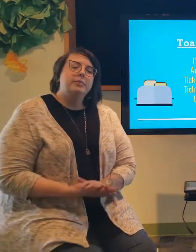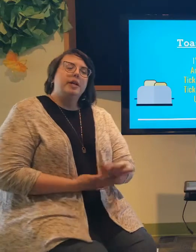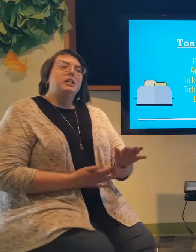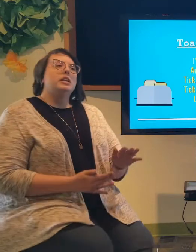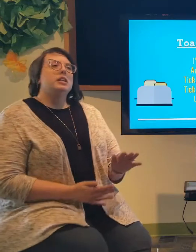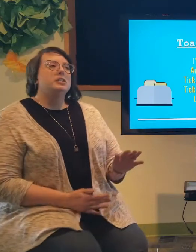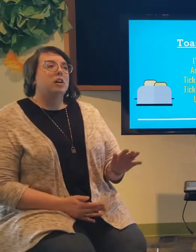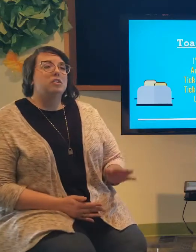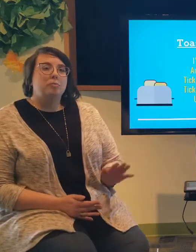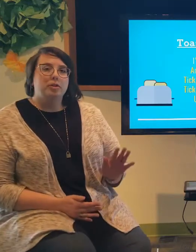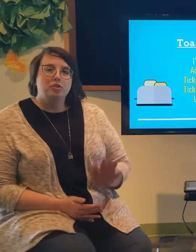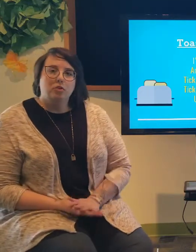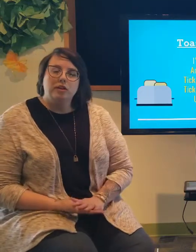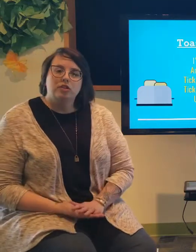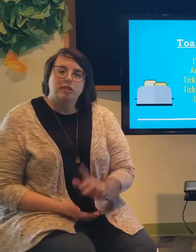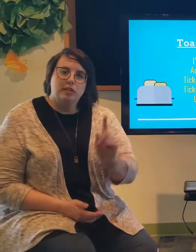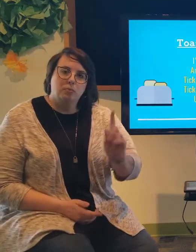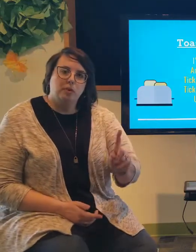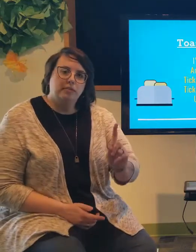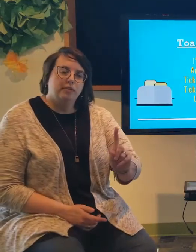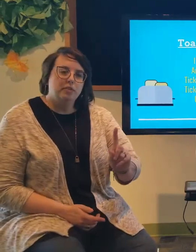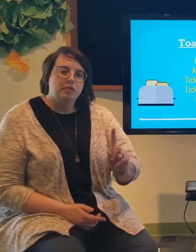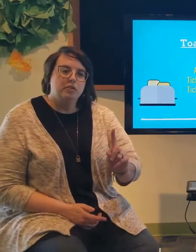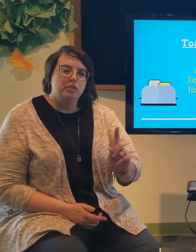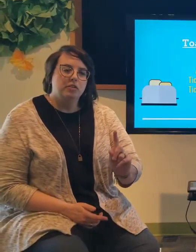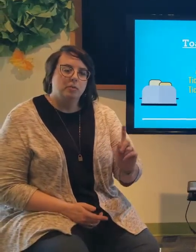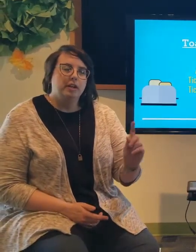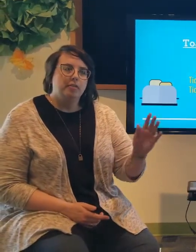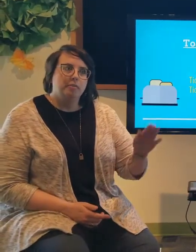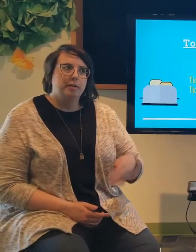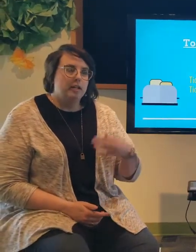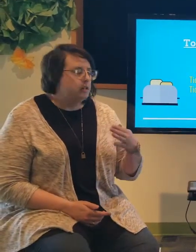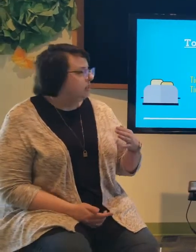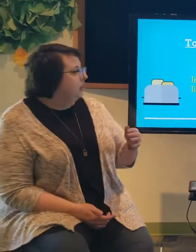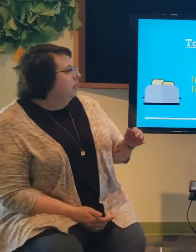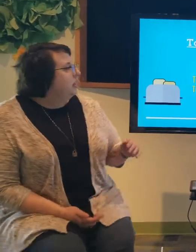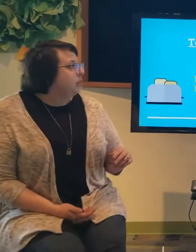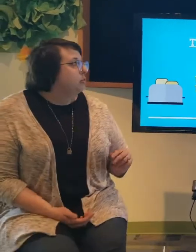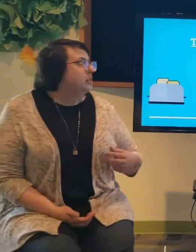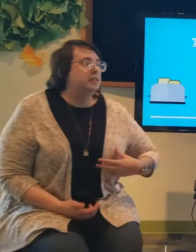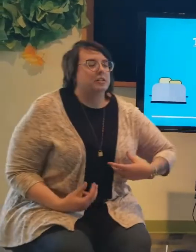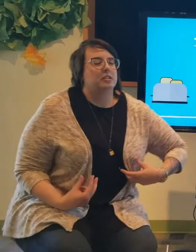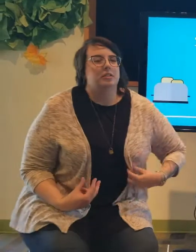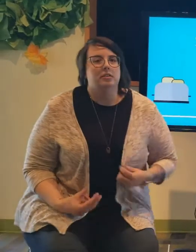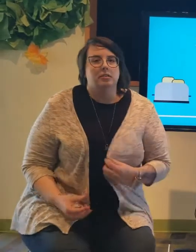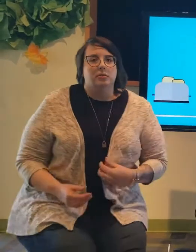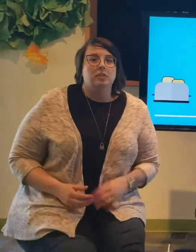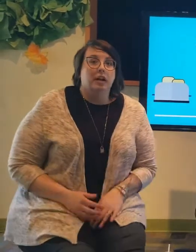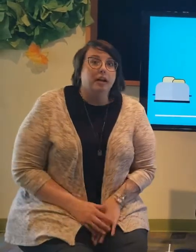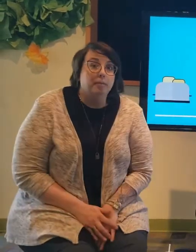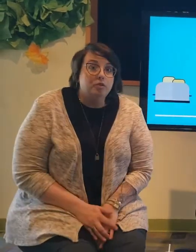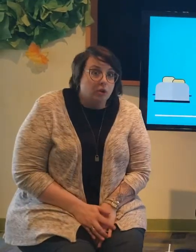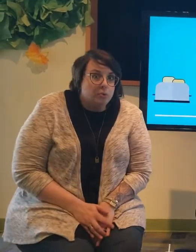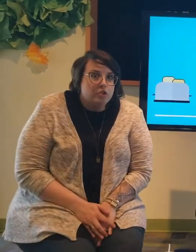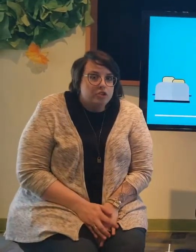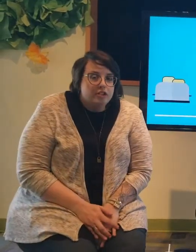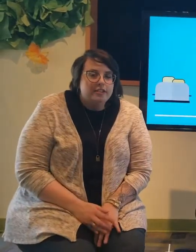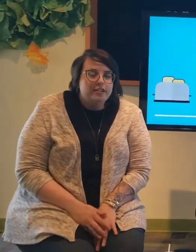one is also pretty short. It just has one verse. So we repeat it and it goes like this. I toast in the